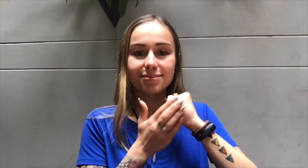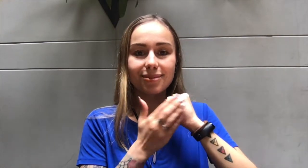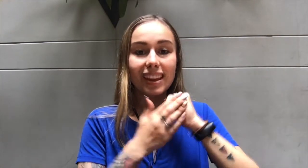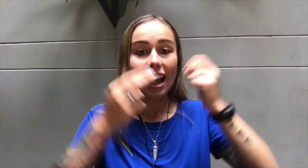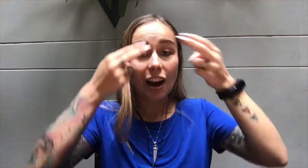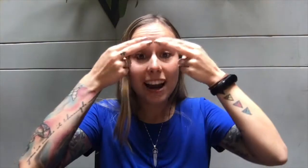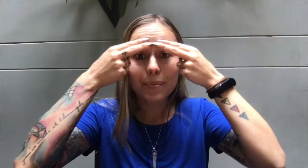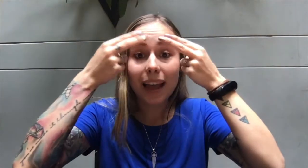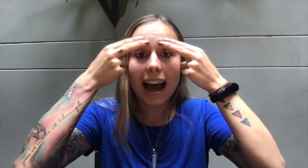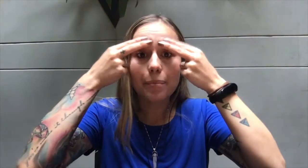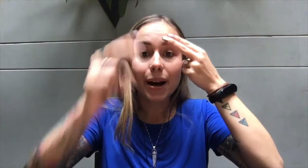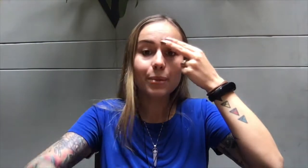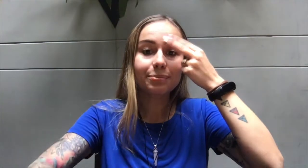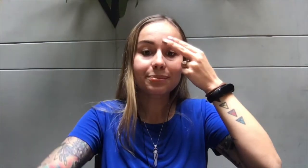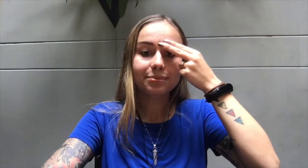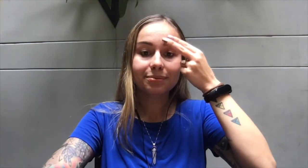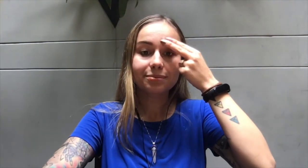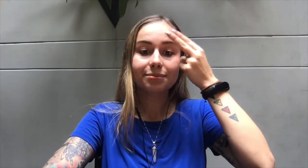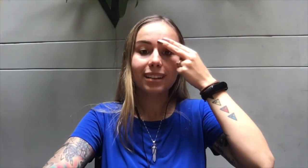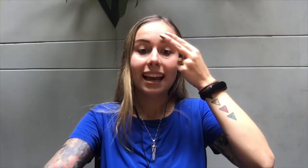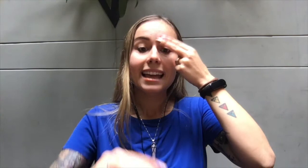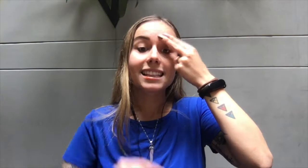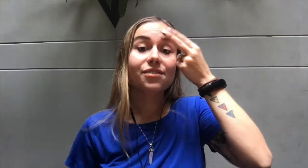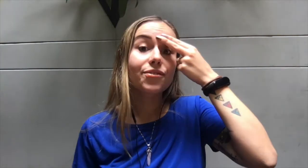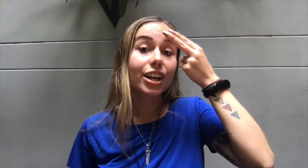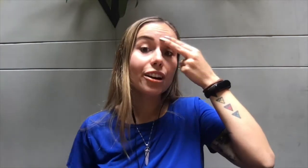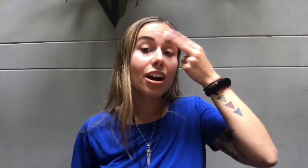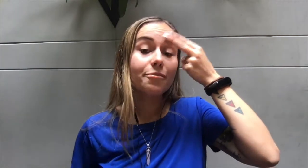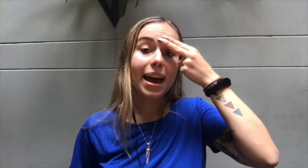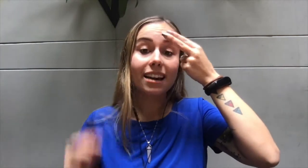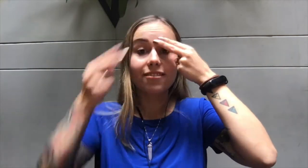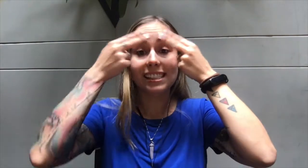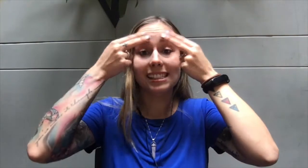All right. Eyebrow. This fear of manifesting.